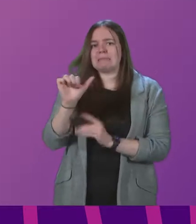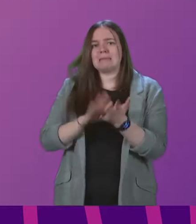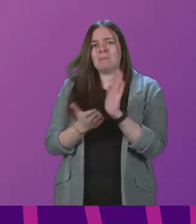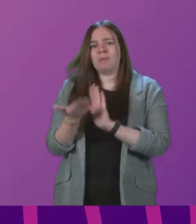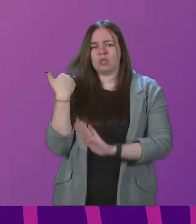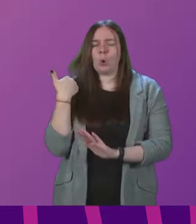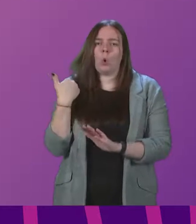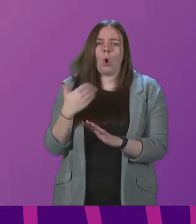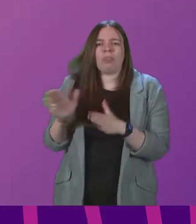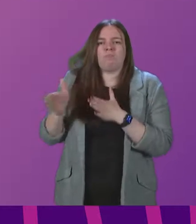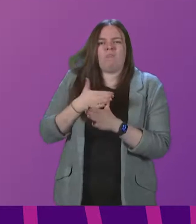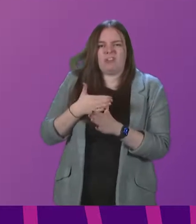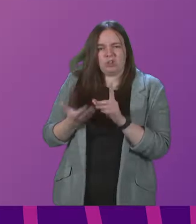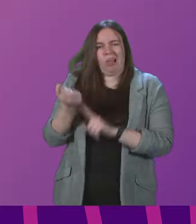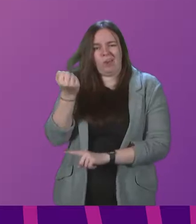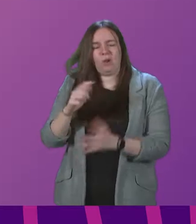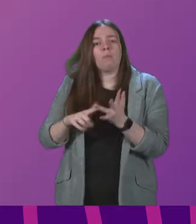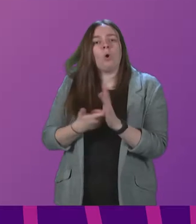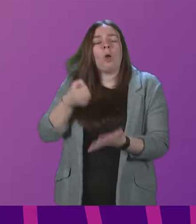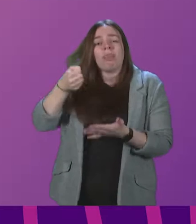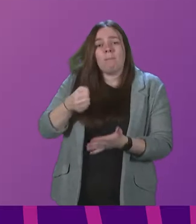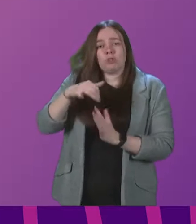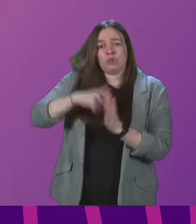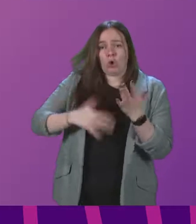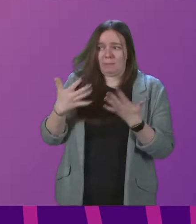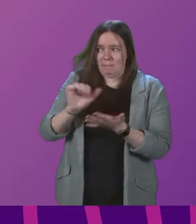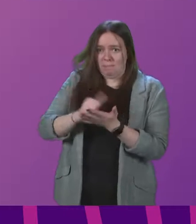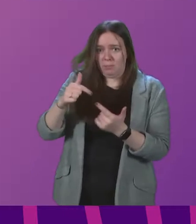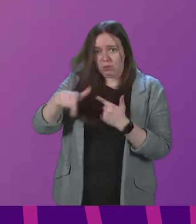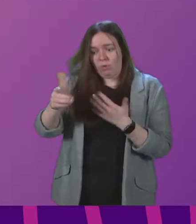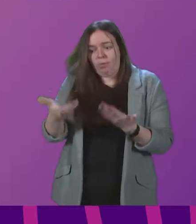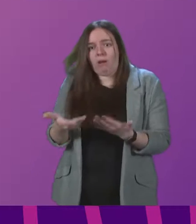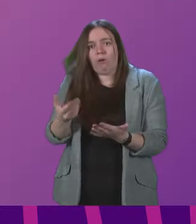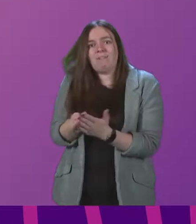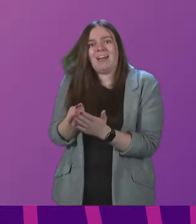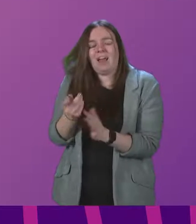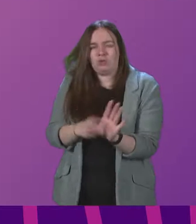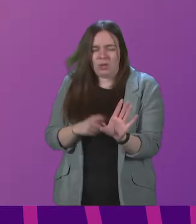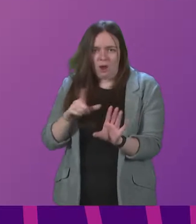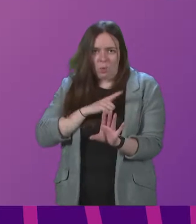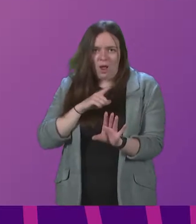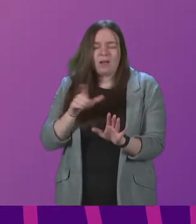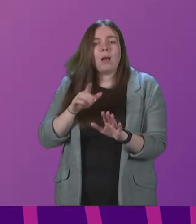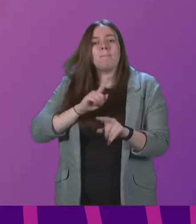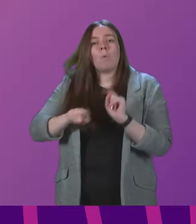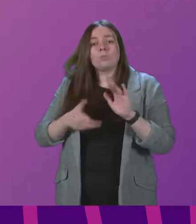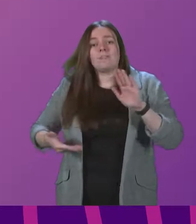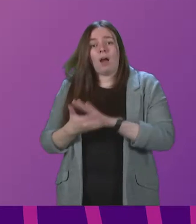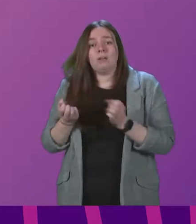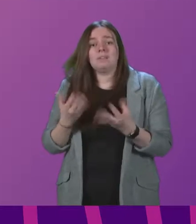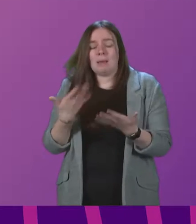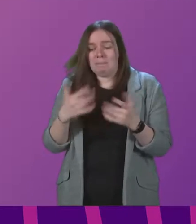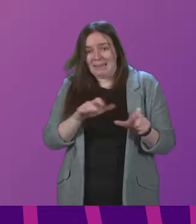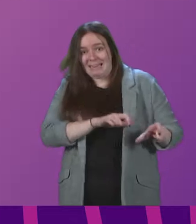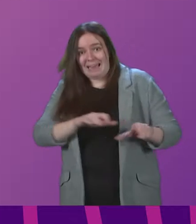the provisional outturn or to the budget document that was published for this current financial year, where the majority of that underspend was carried forward.